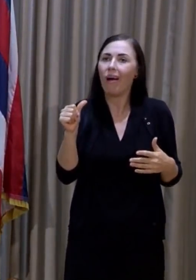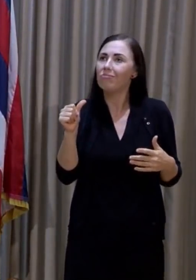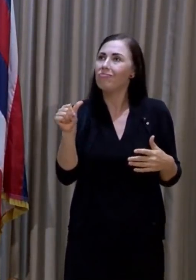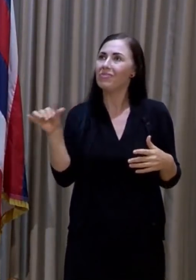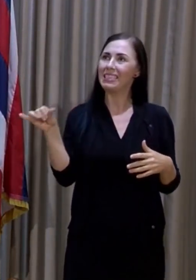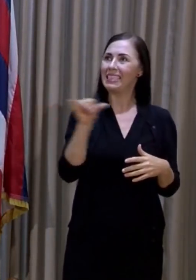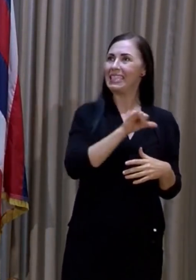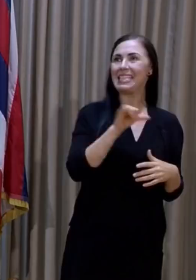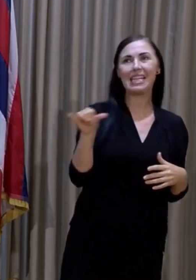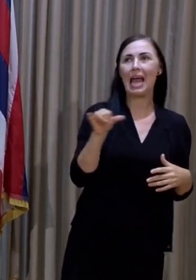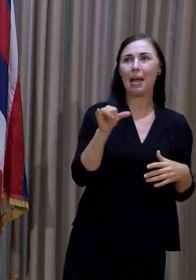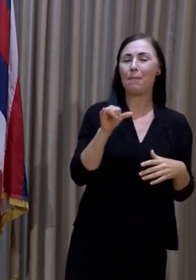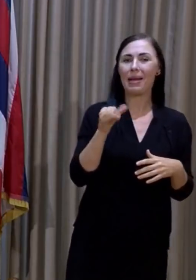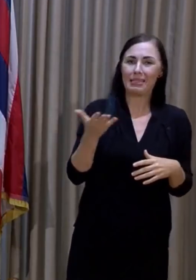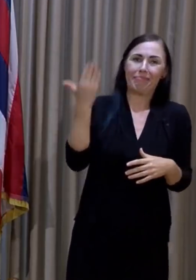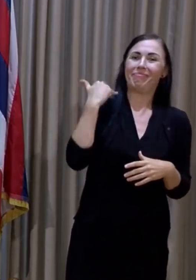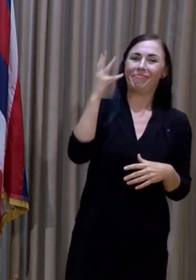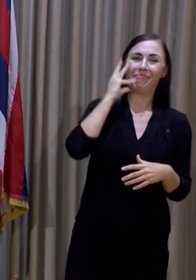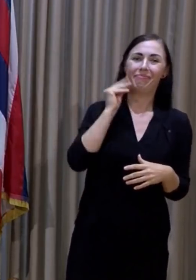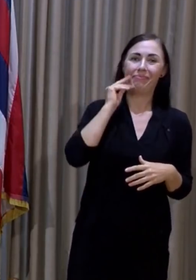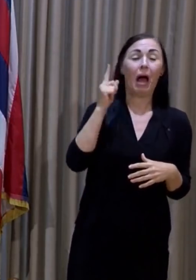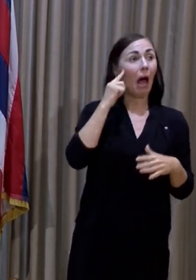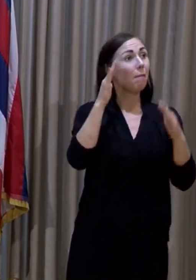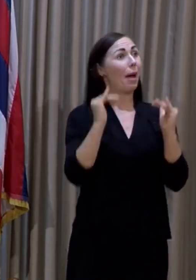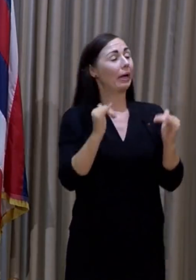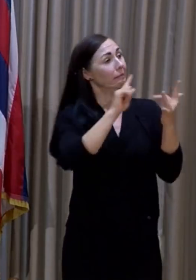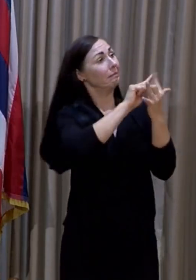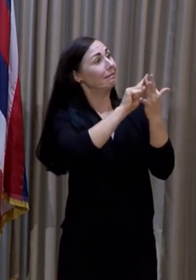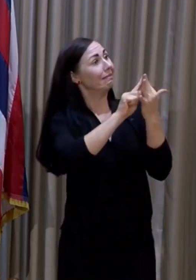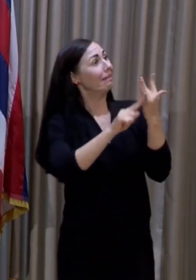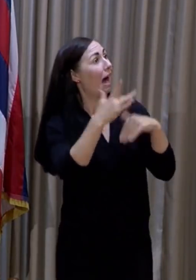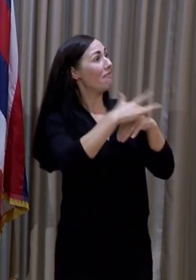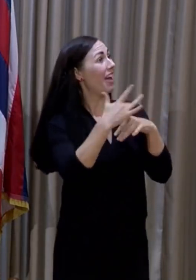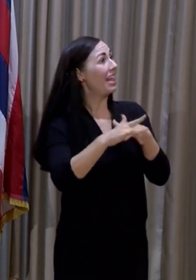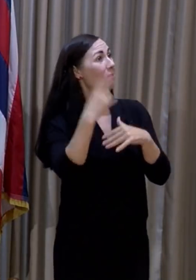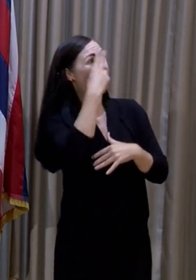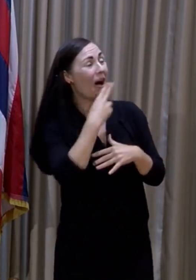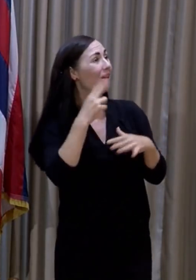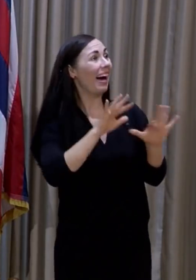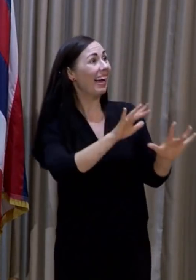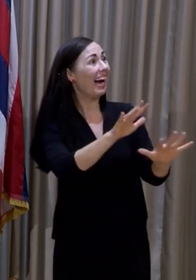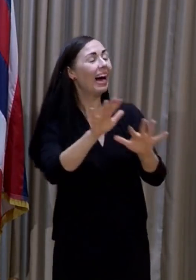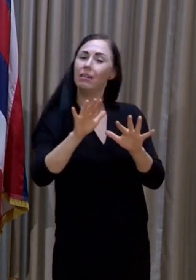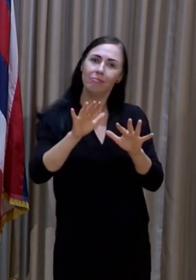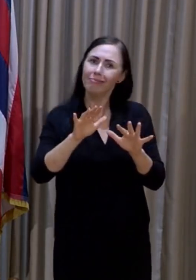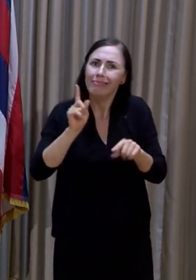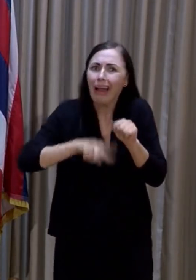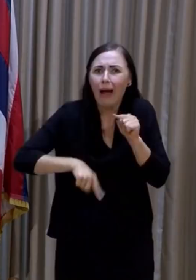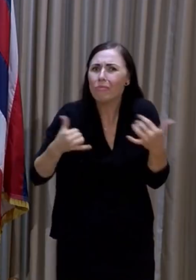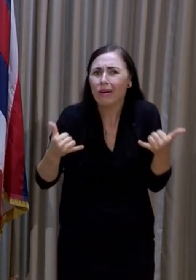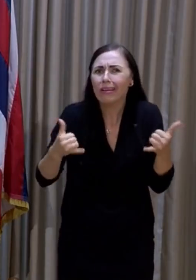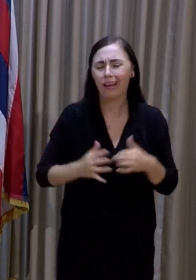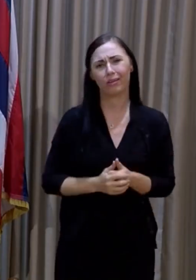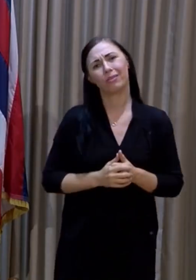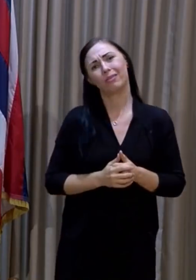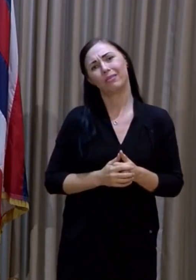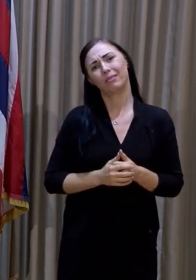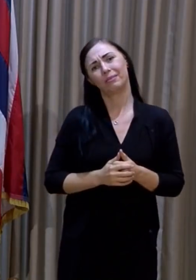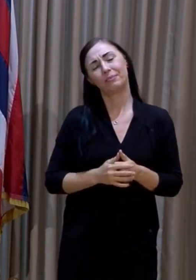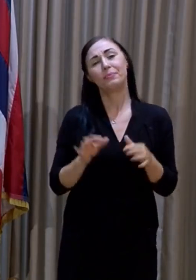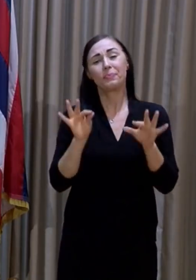holiday that they expect to get when they visit Hawaii. So once again, I encourage